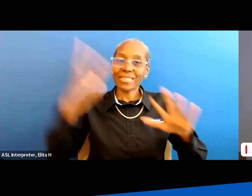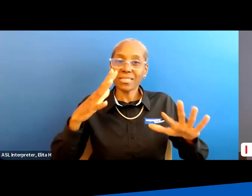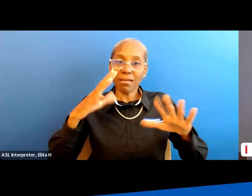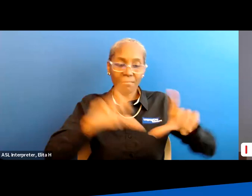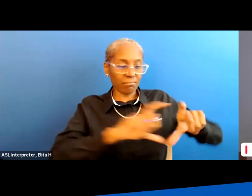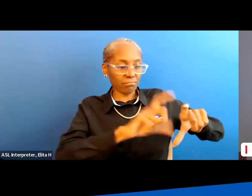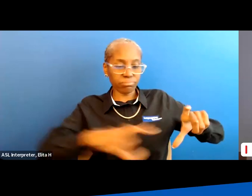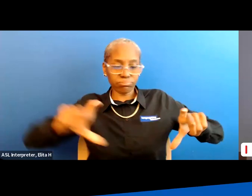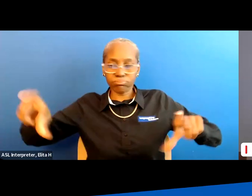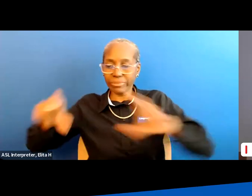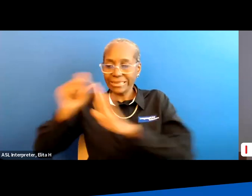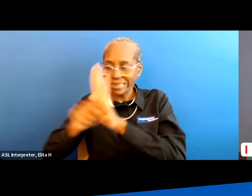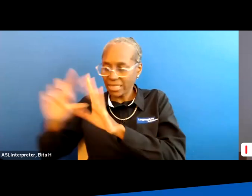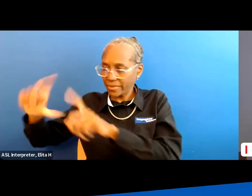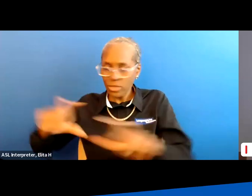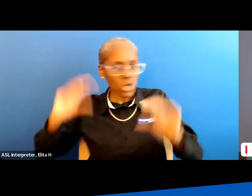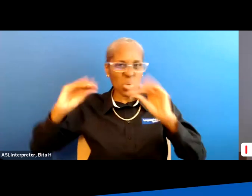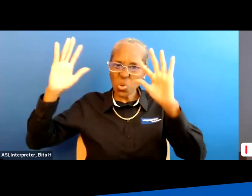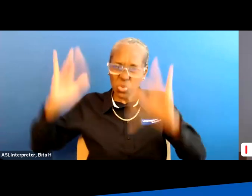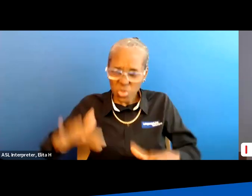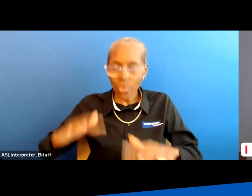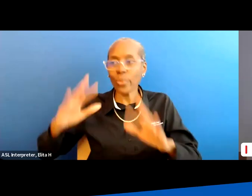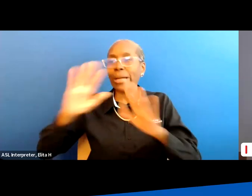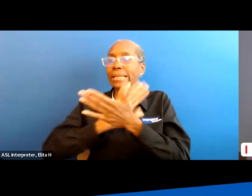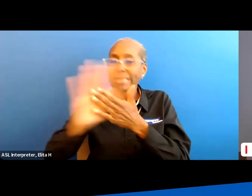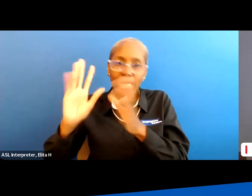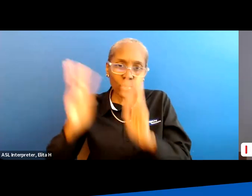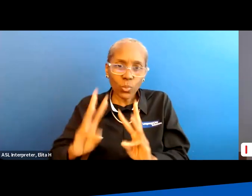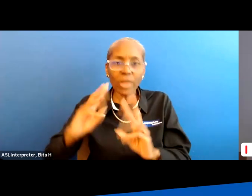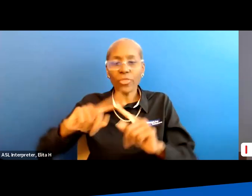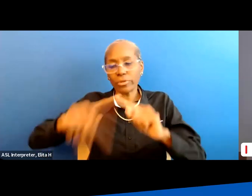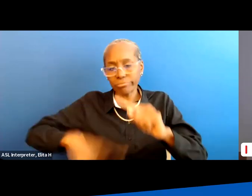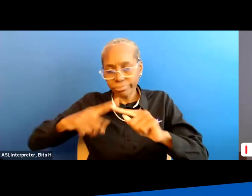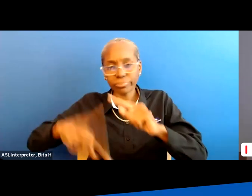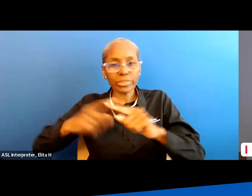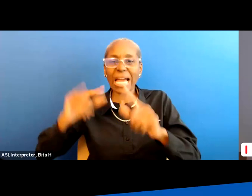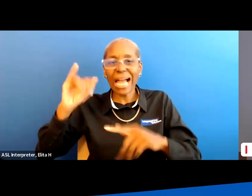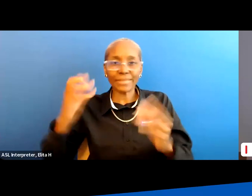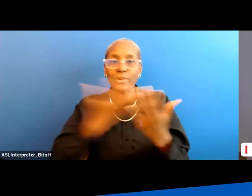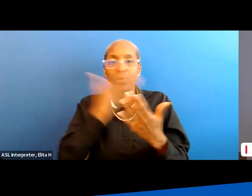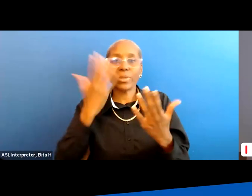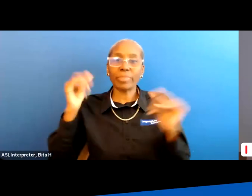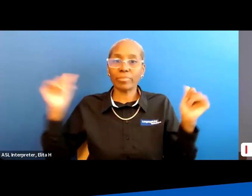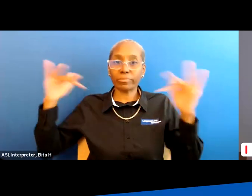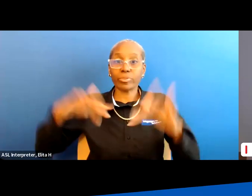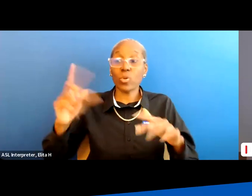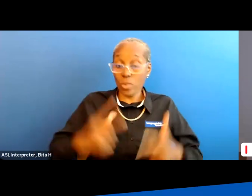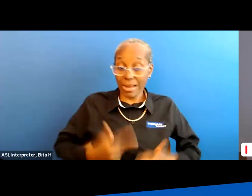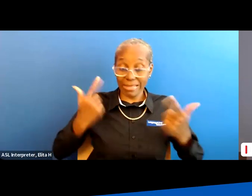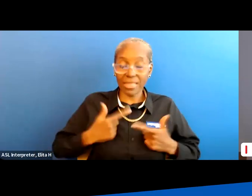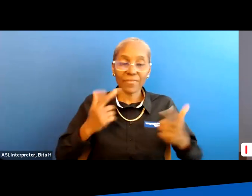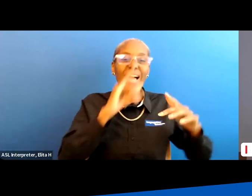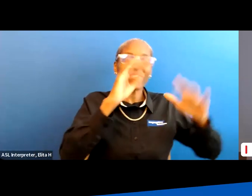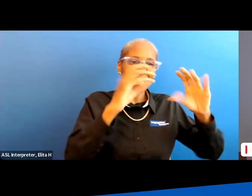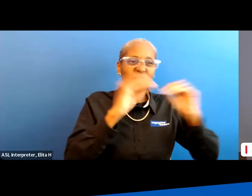round um no snow storms um um no ice where i live we have a lot more